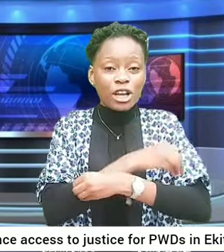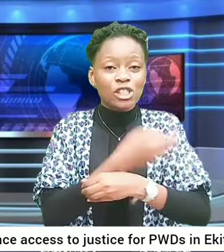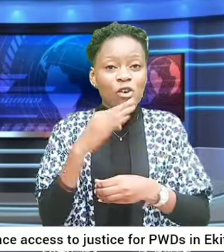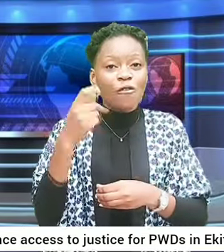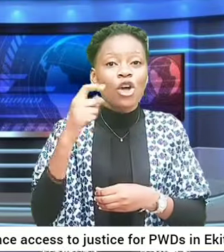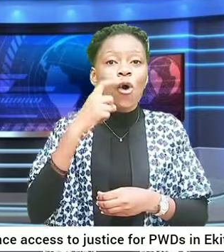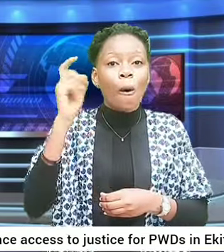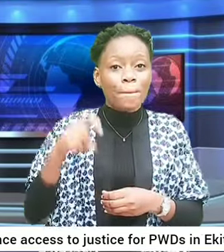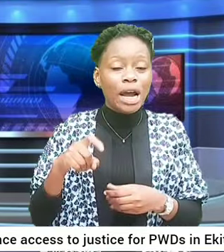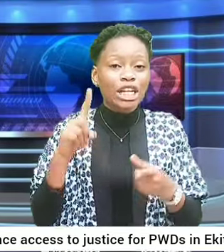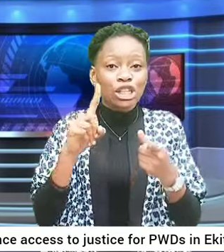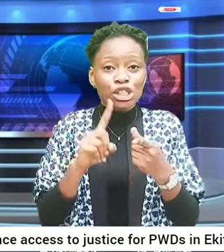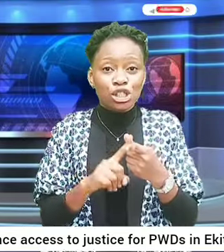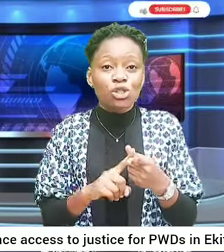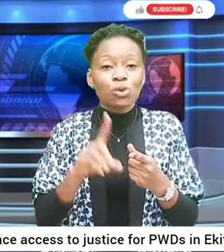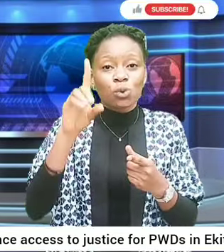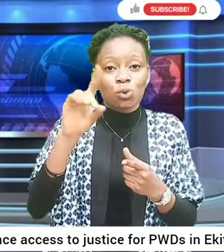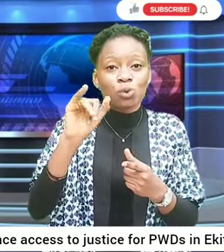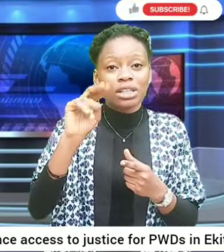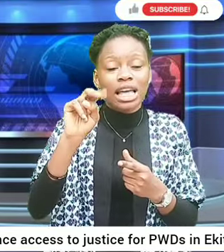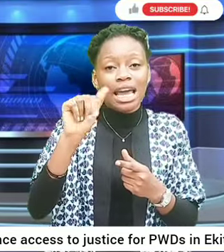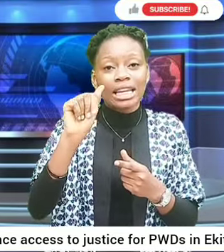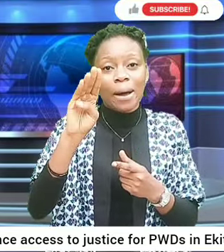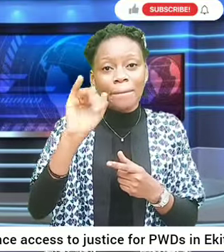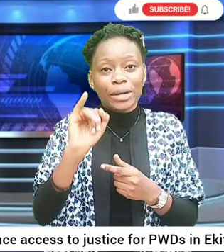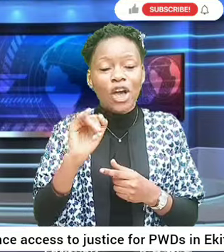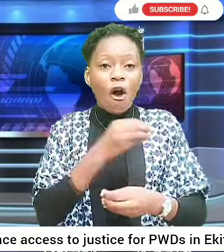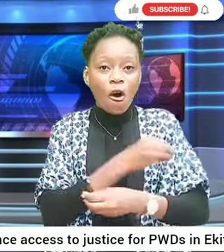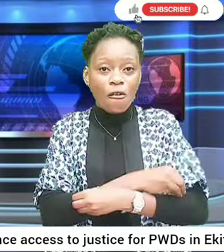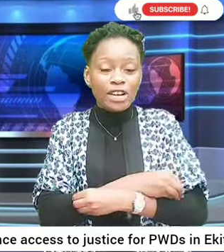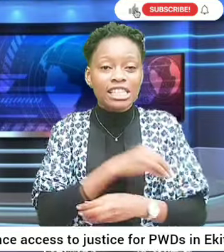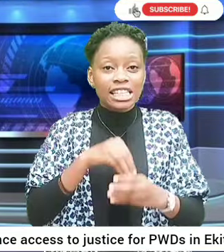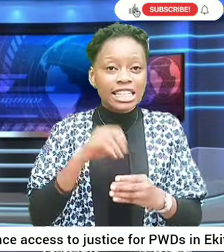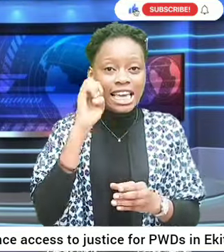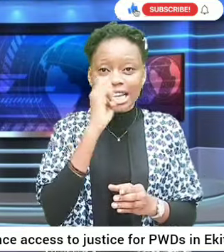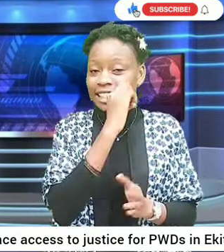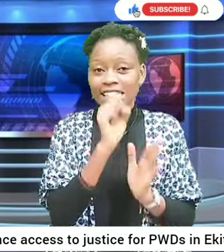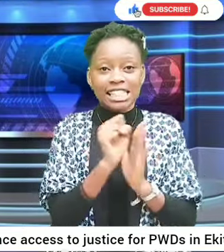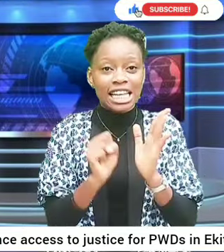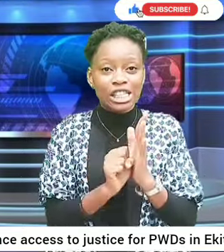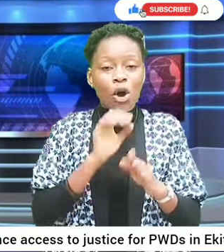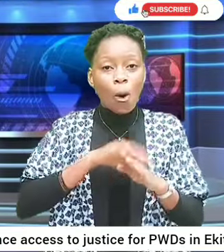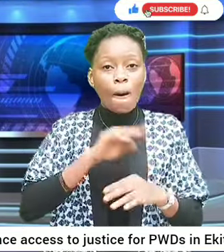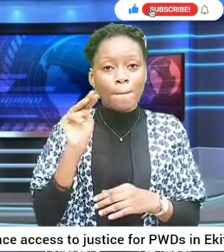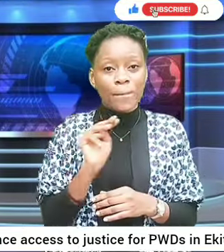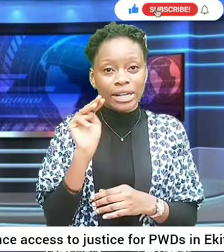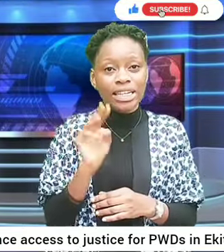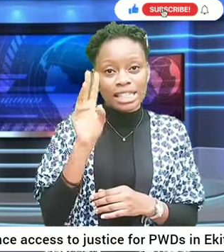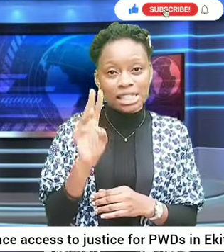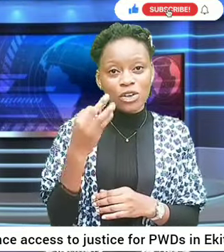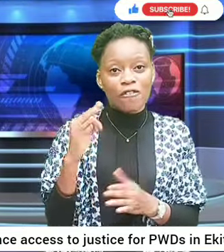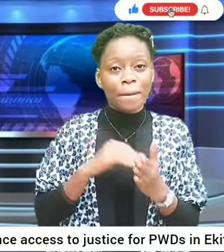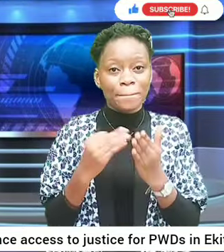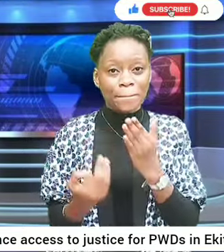to dynabee office in equity states on monday 6th march